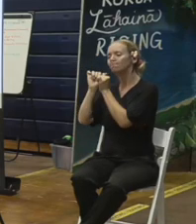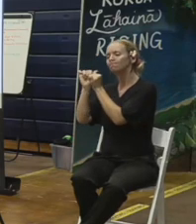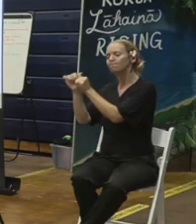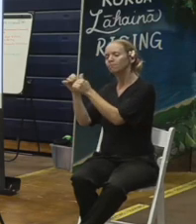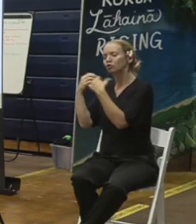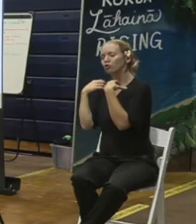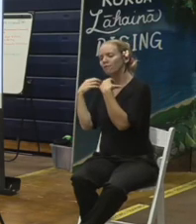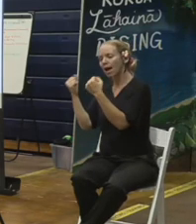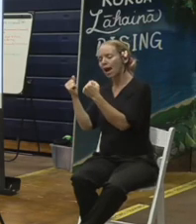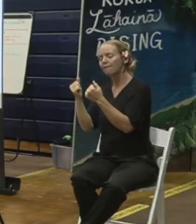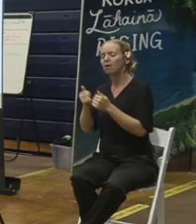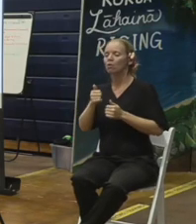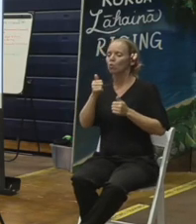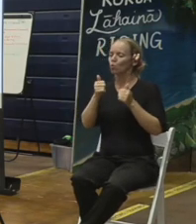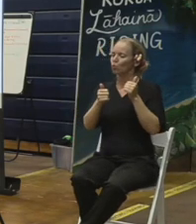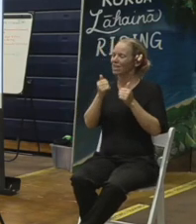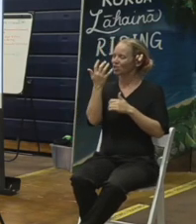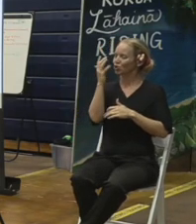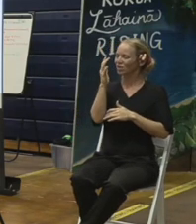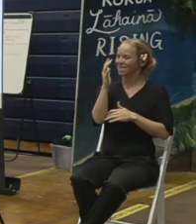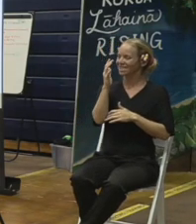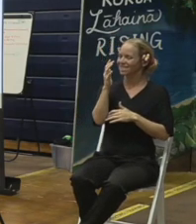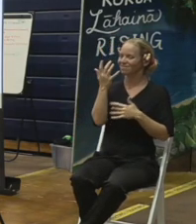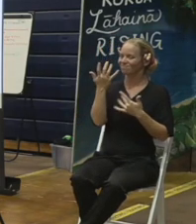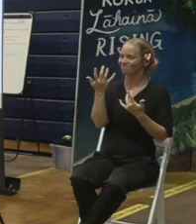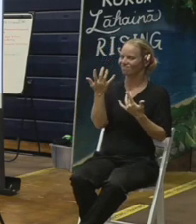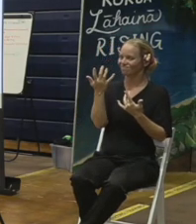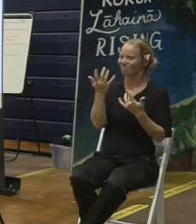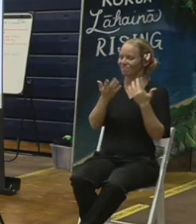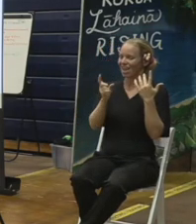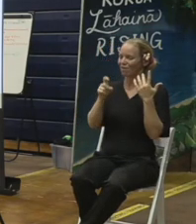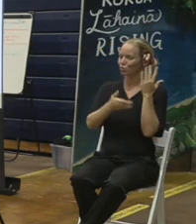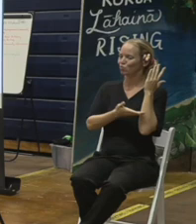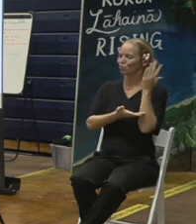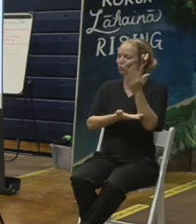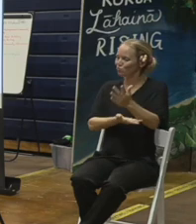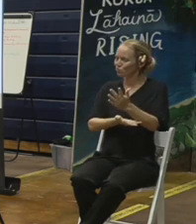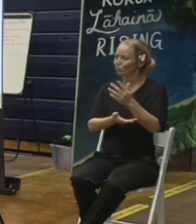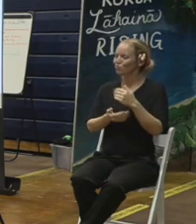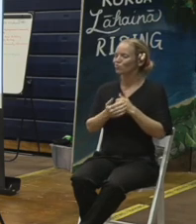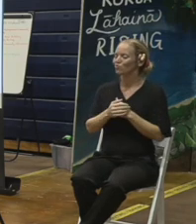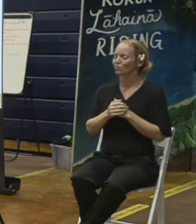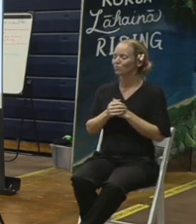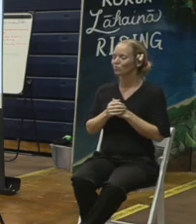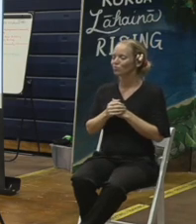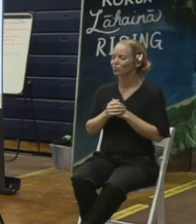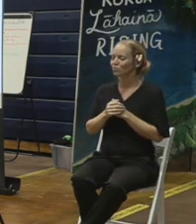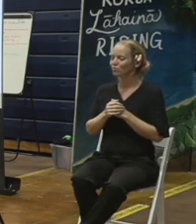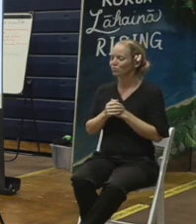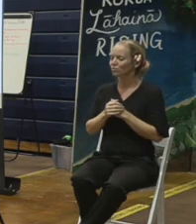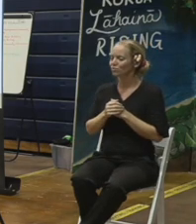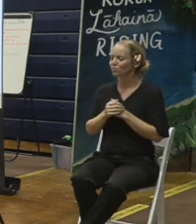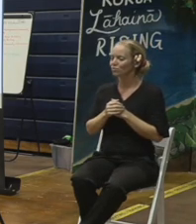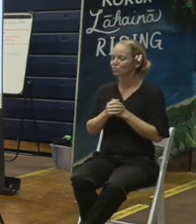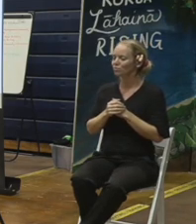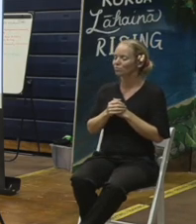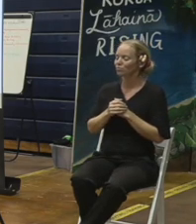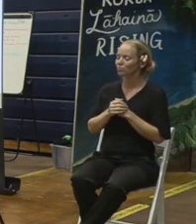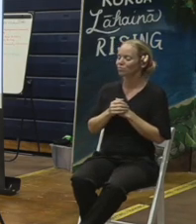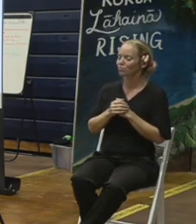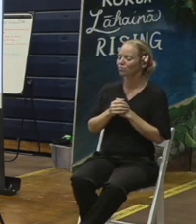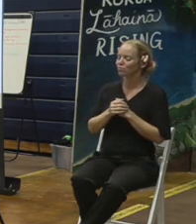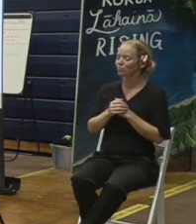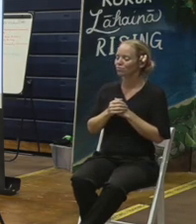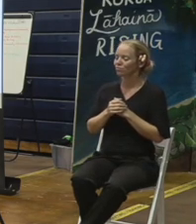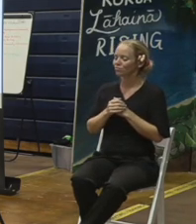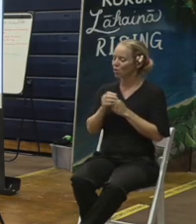to, again, the debris removal process, but also to the rebuilding on those properties. We'll also, they will go through and clear vehicles